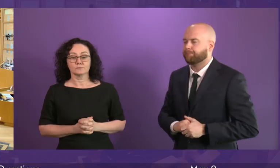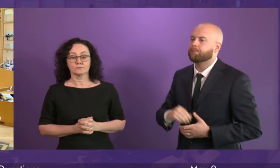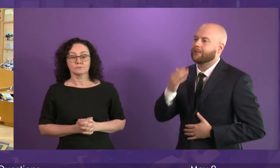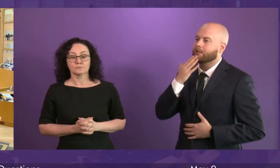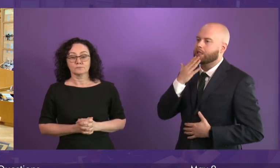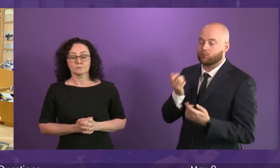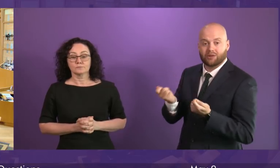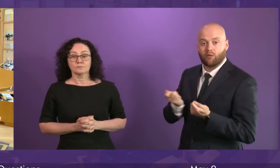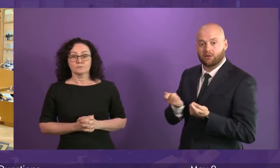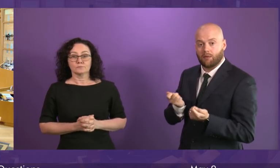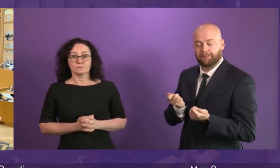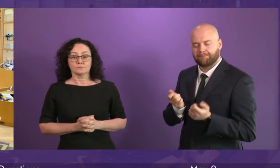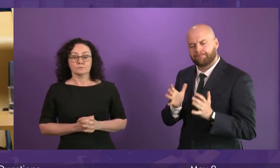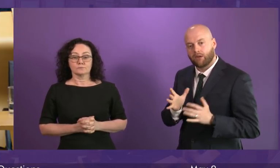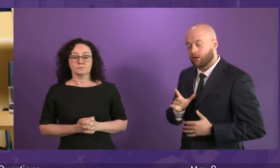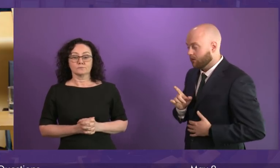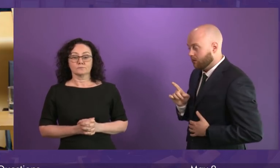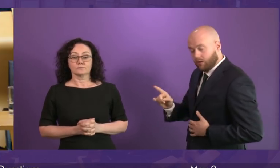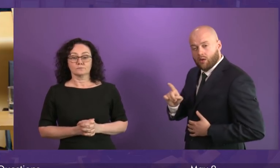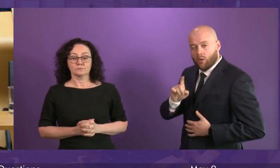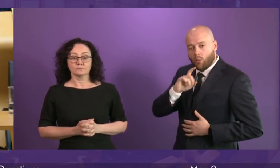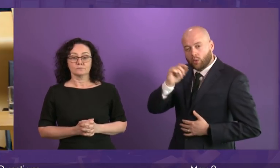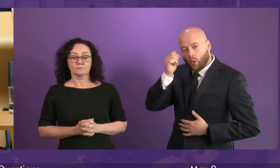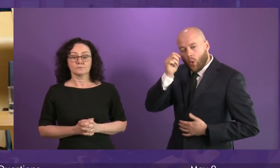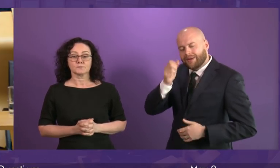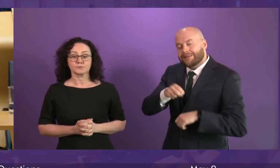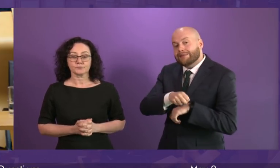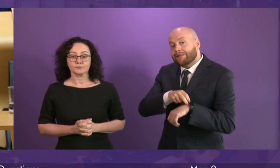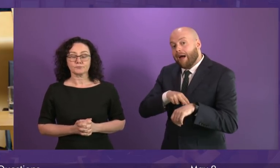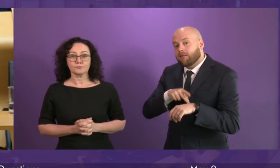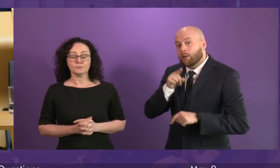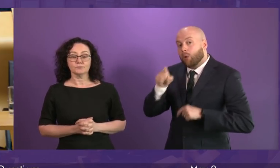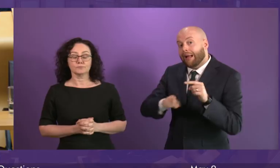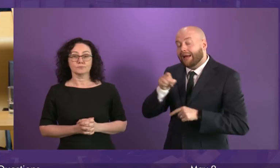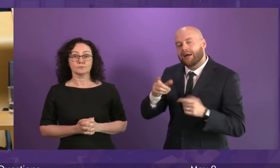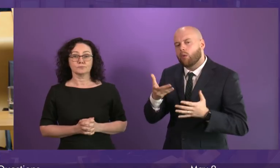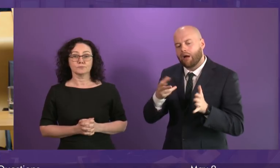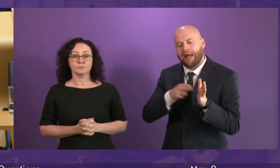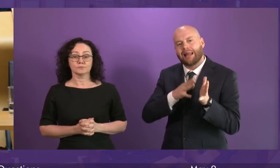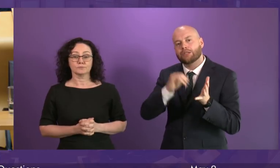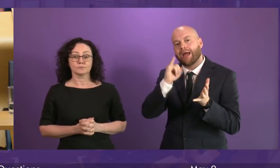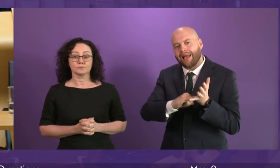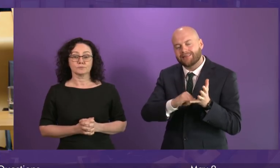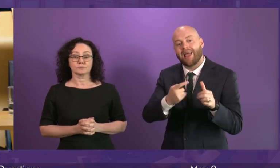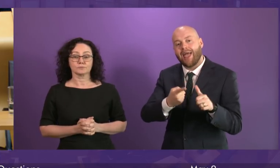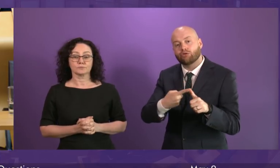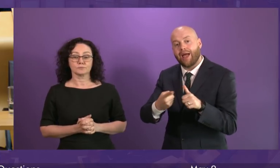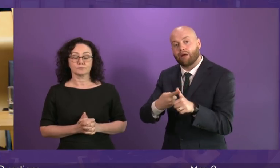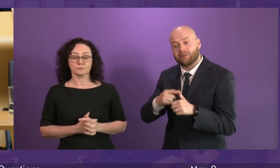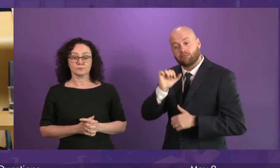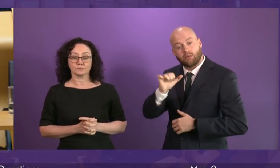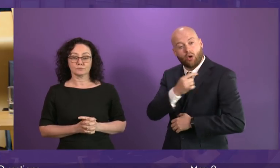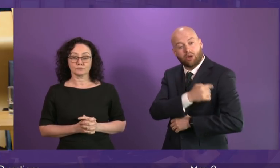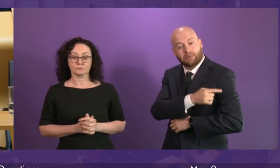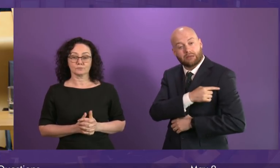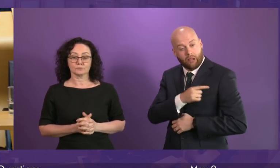The First Minister will be aware of allegations of staff bullying at NHS Ayrshire and Ireland hospitals. And I share these concerns